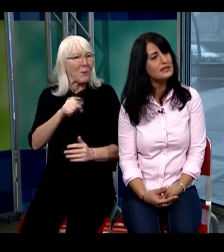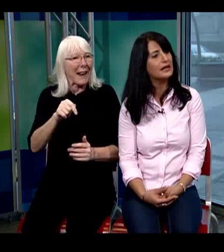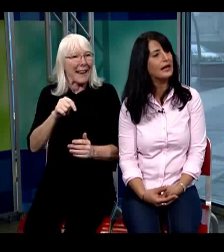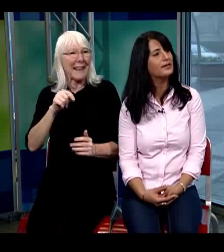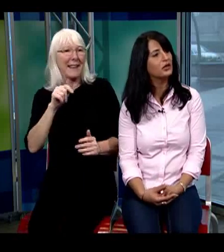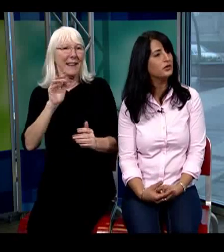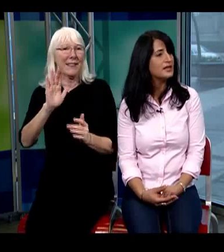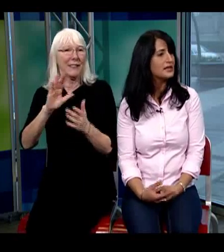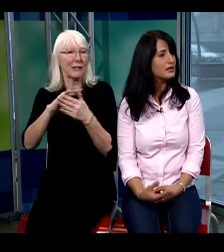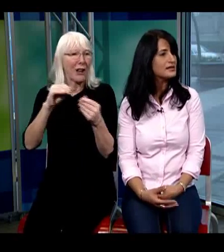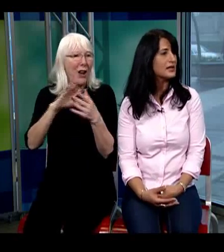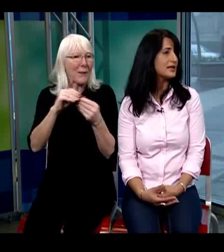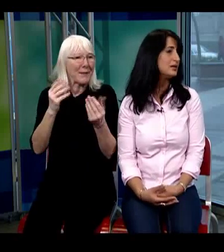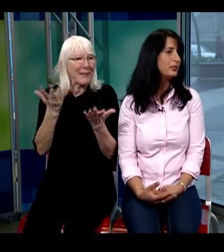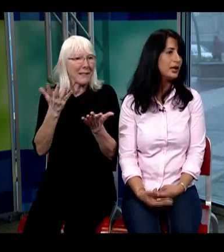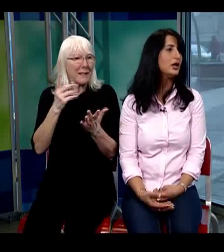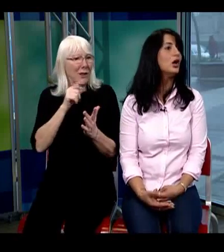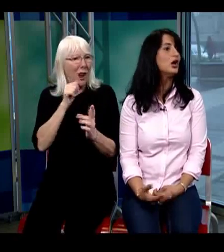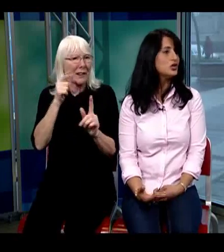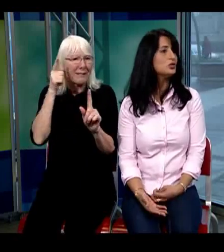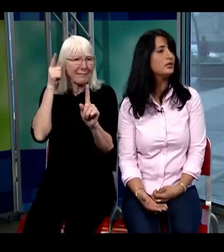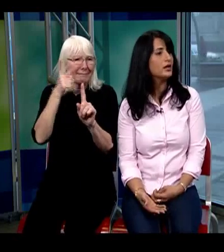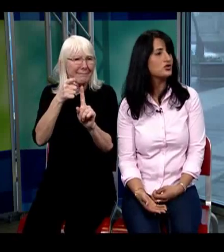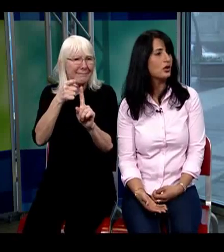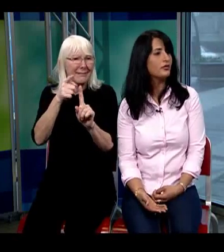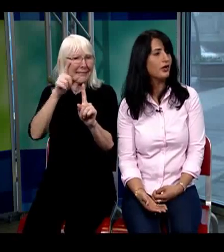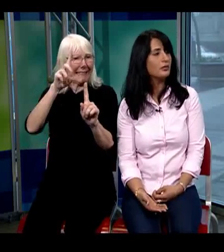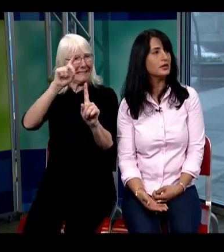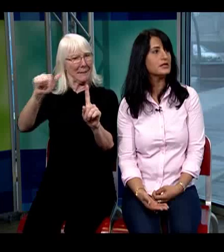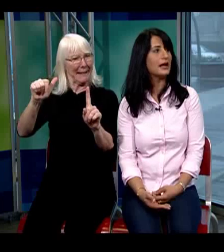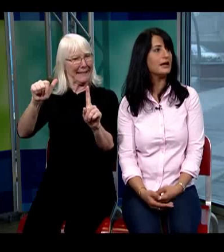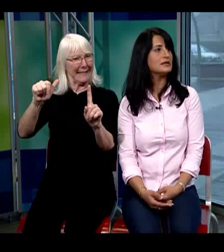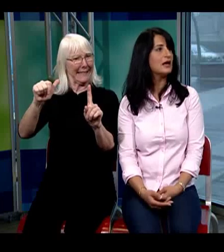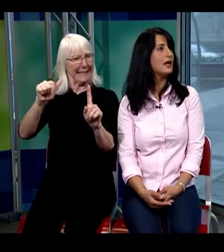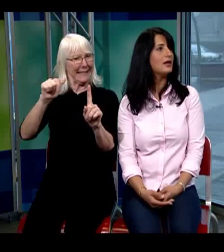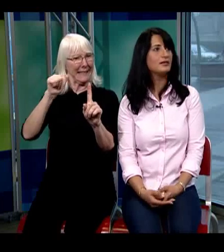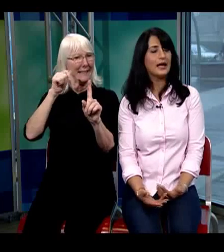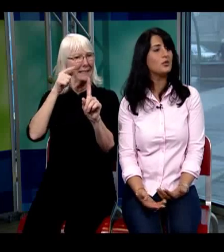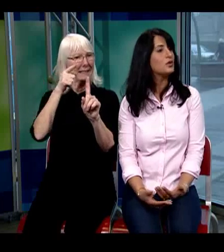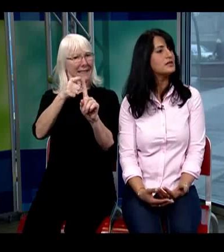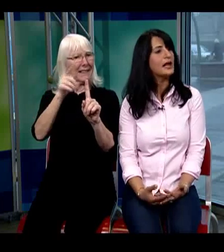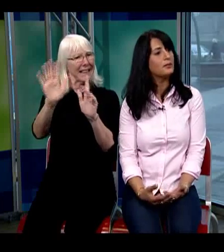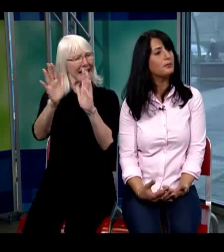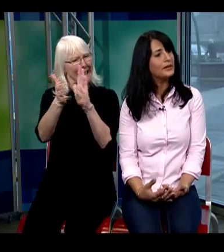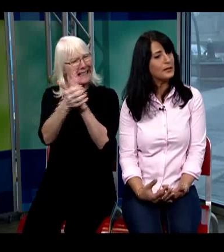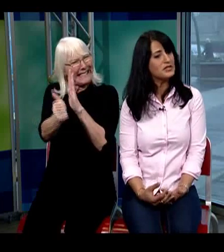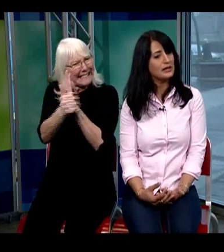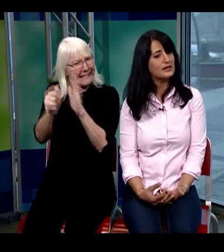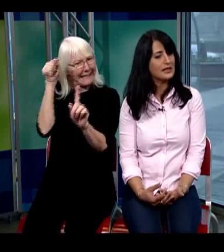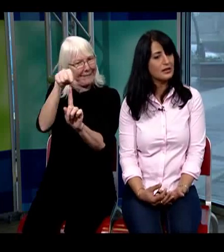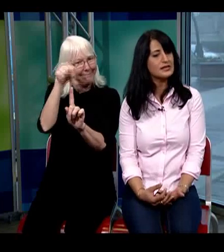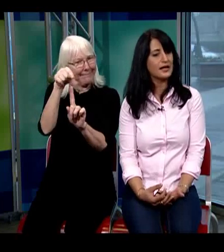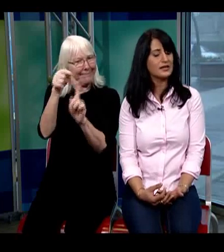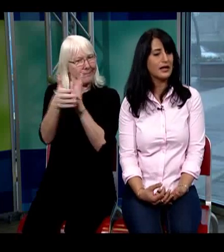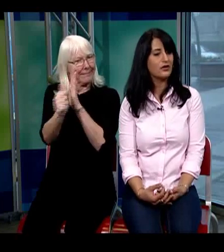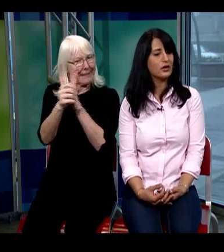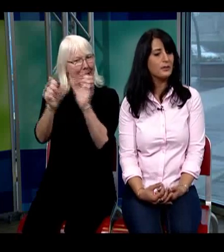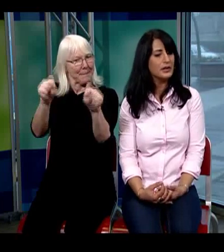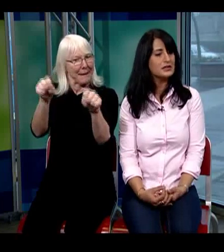and their unique skill sets that they bring to their job environment and that was that that particular skill set and her ability